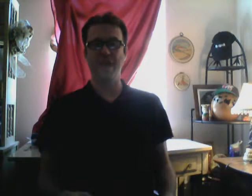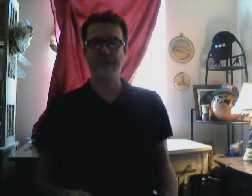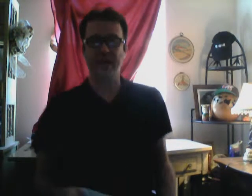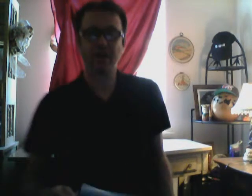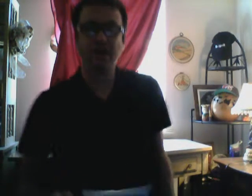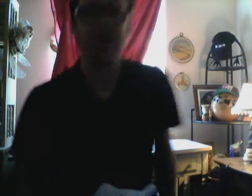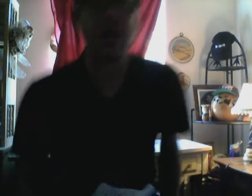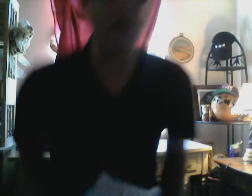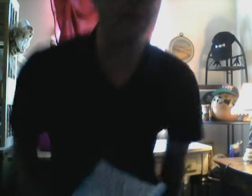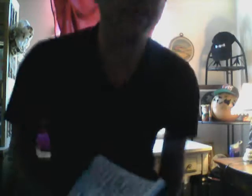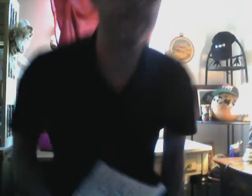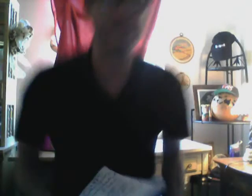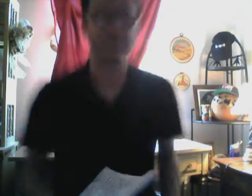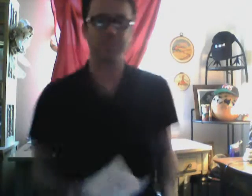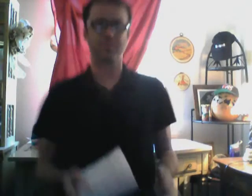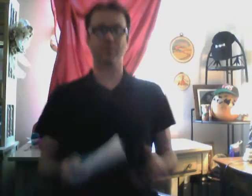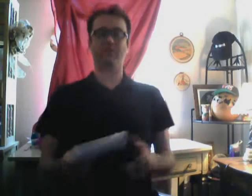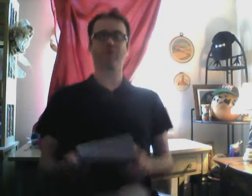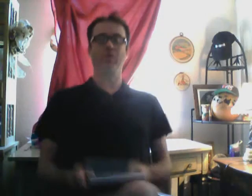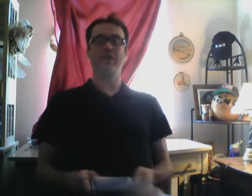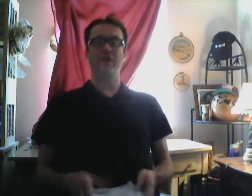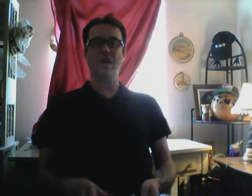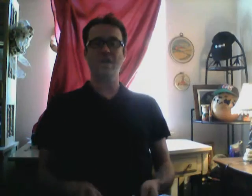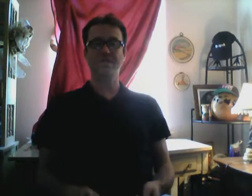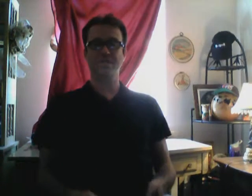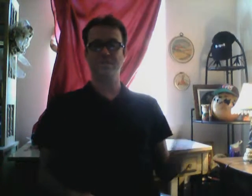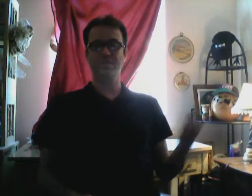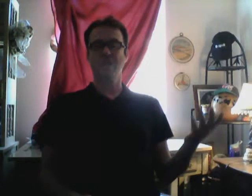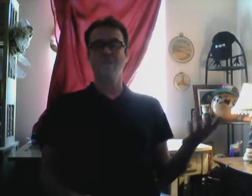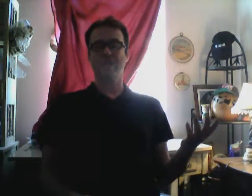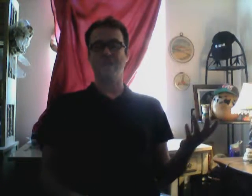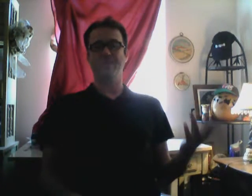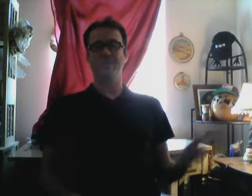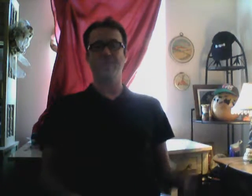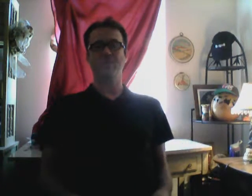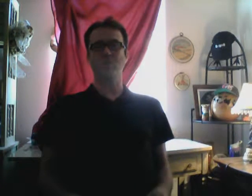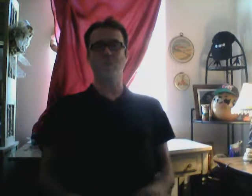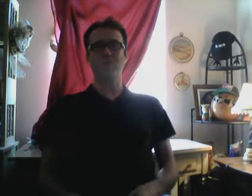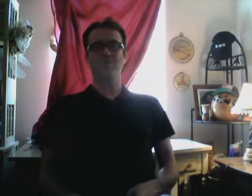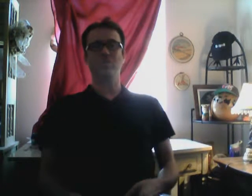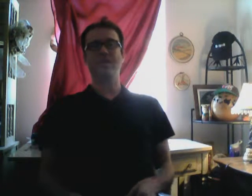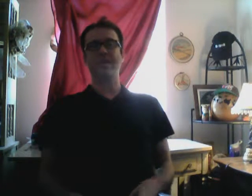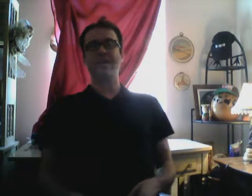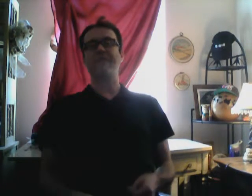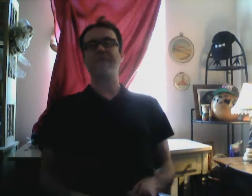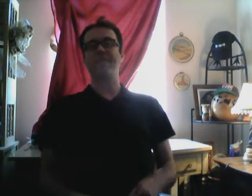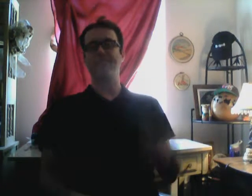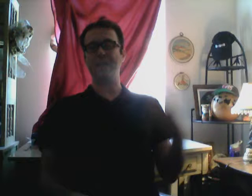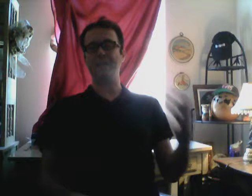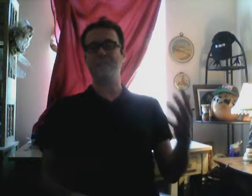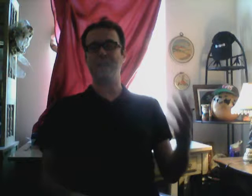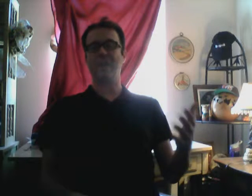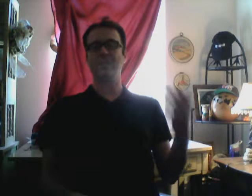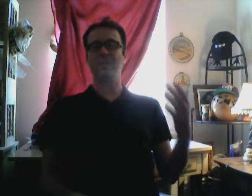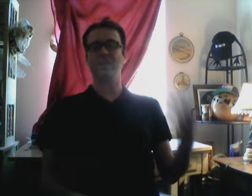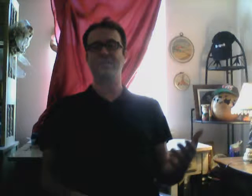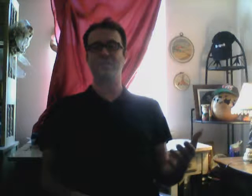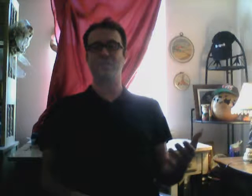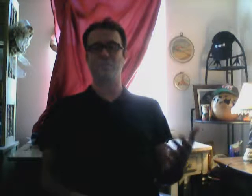head for the hostages. But yeah, I'm trying to, I got a manufacturer, I'm not, that's another